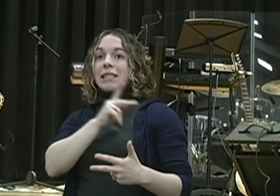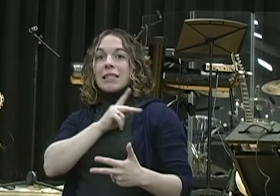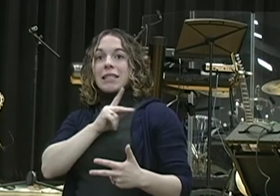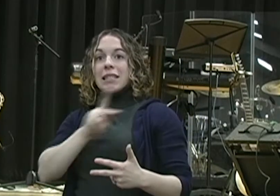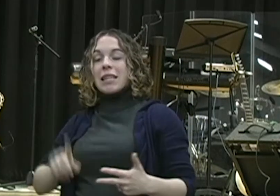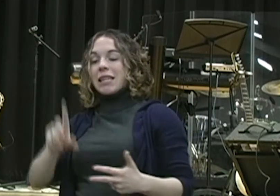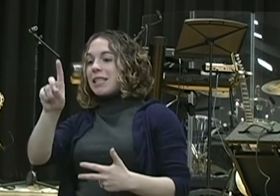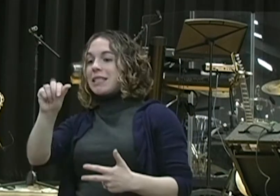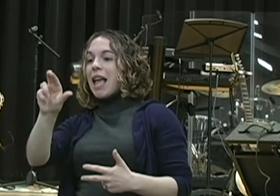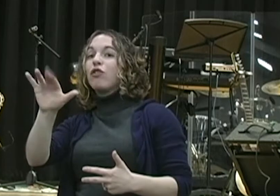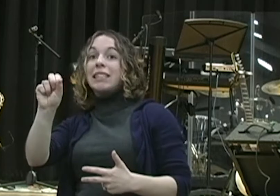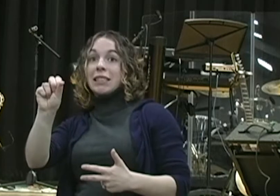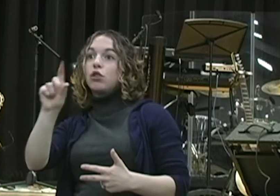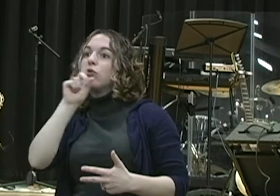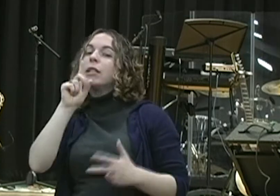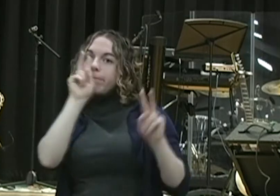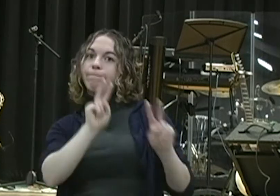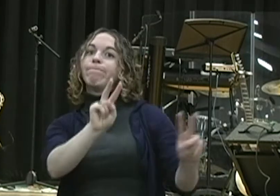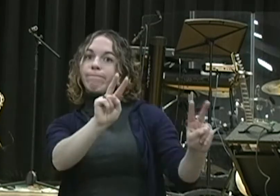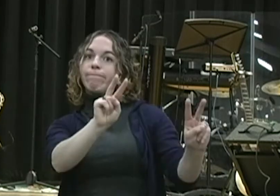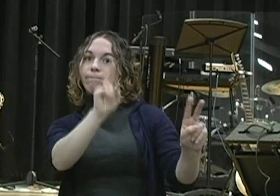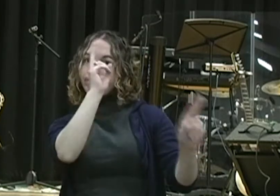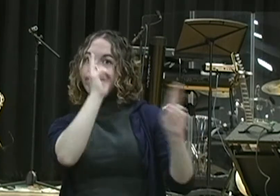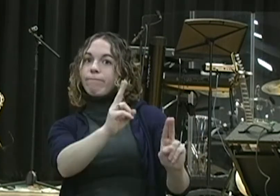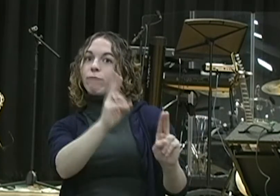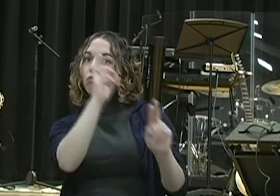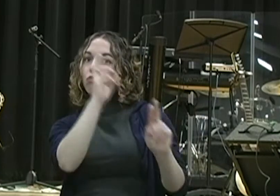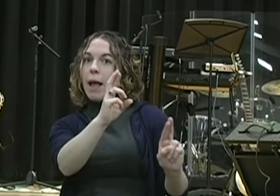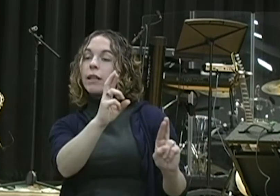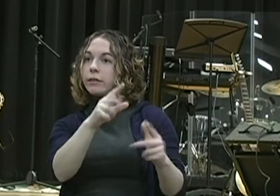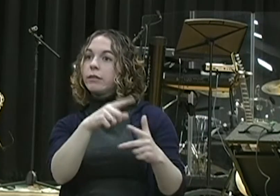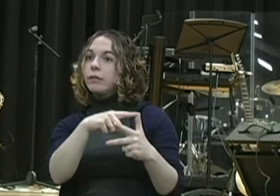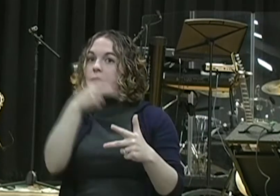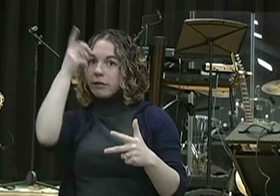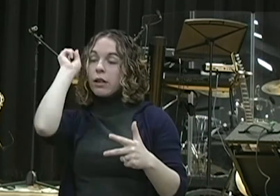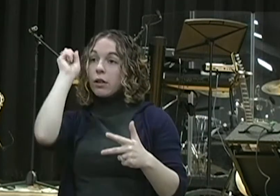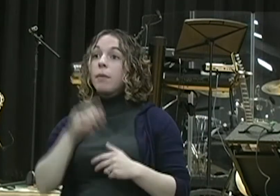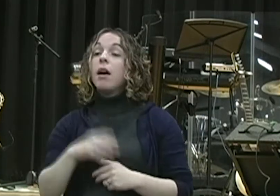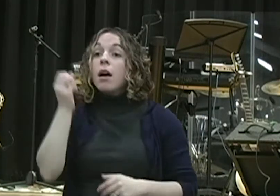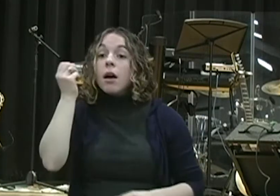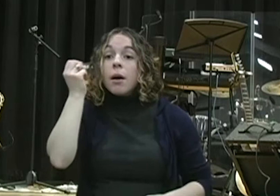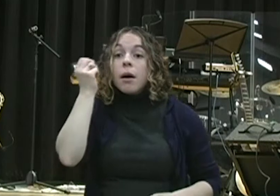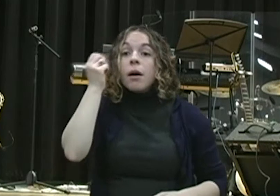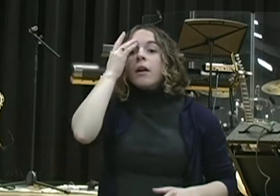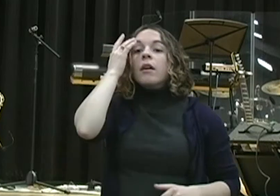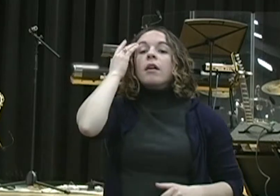the second in command. Verse 4. It says, Then the commissioners and the satraps began to